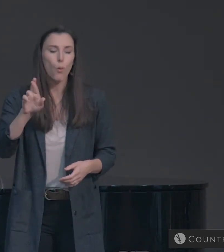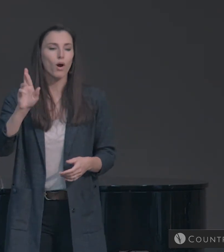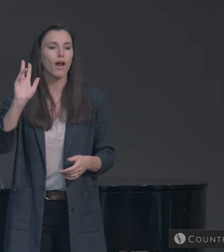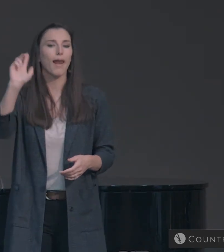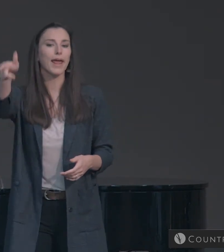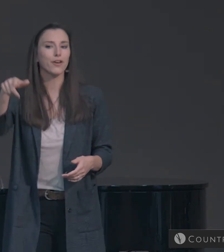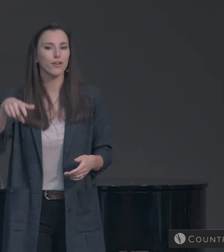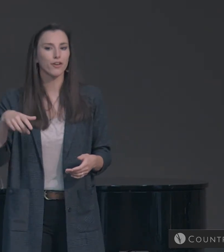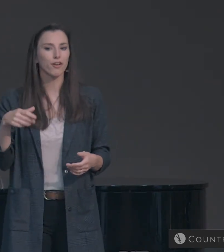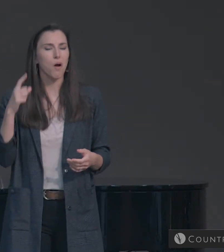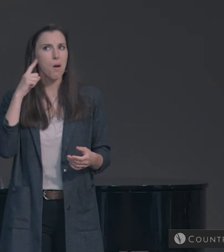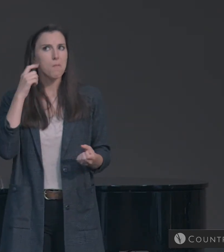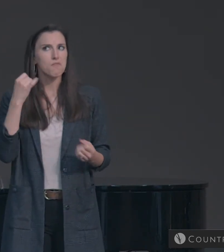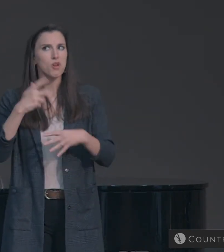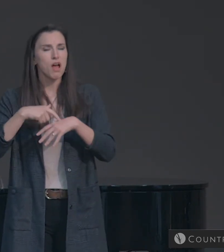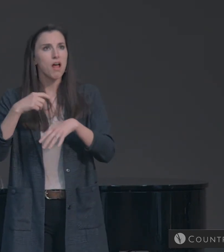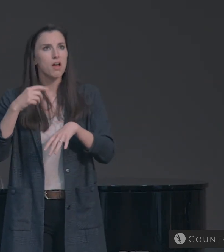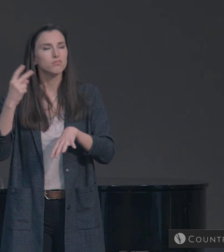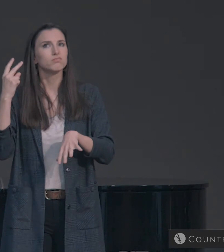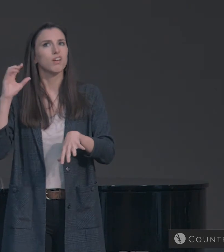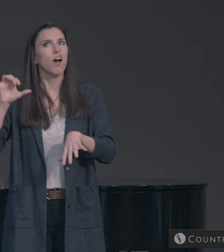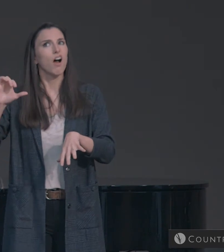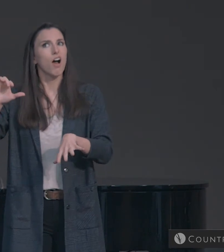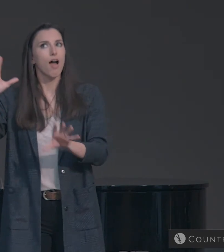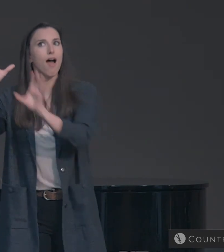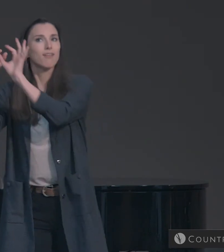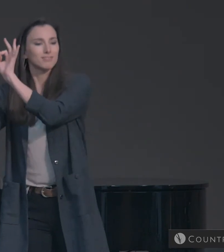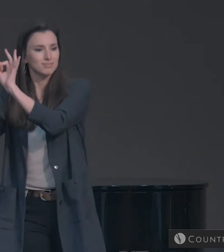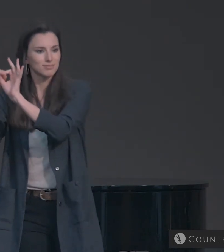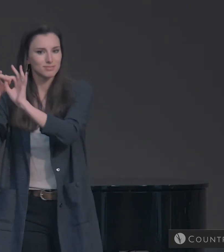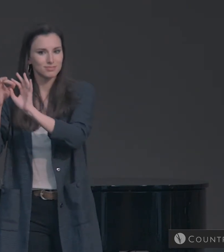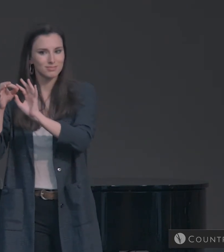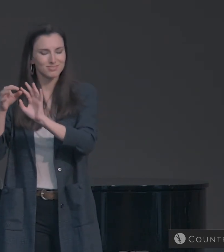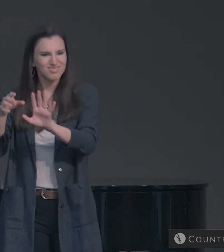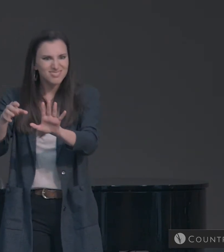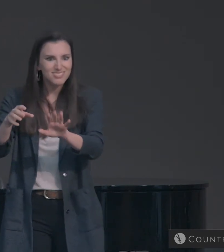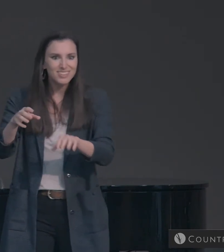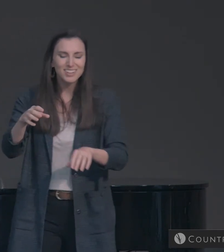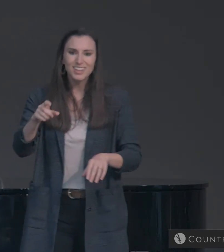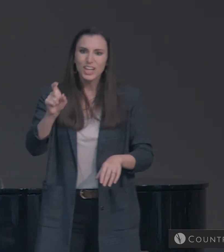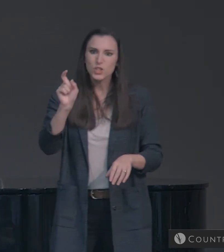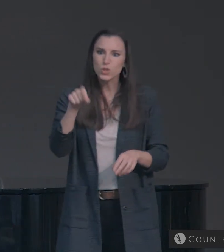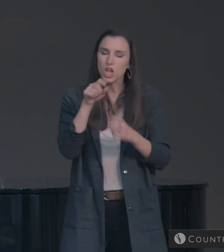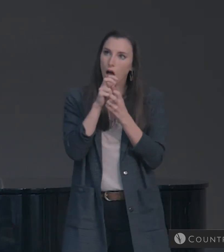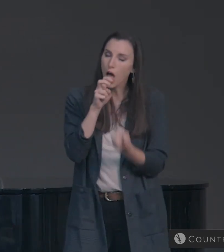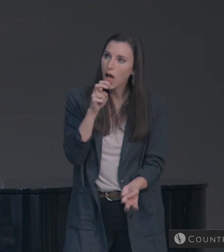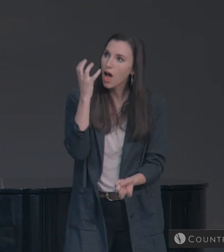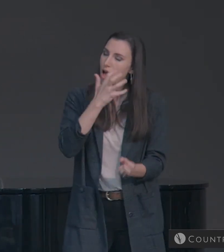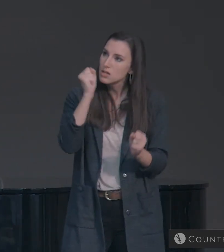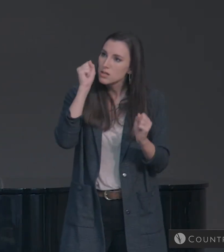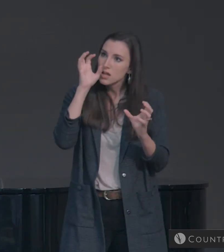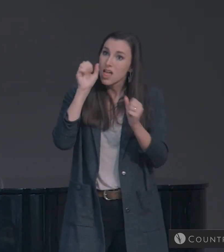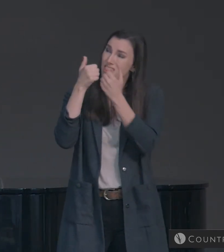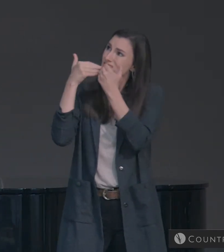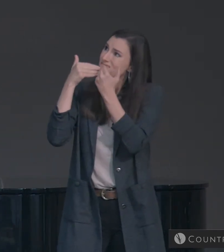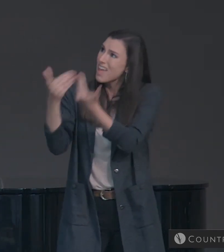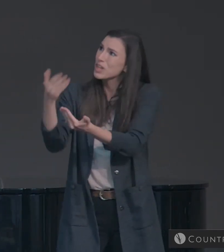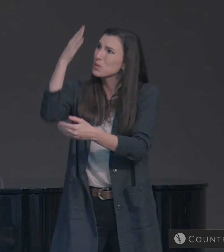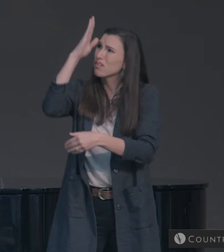How amazing it should be for you to understand the patience of God.